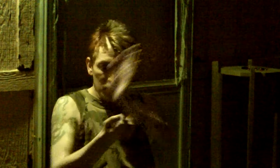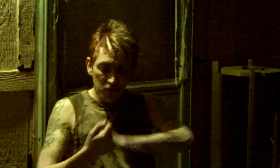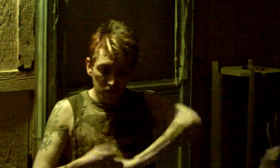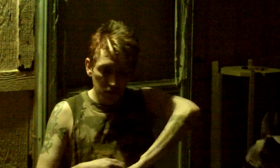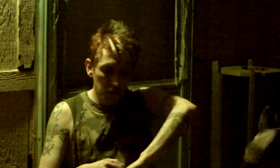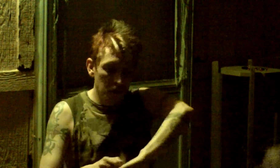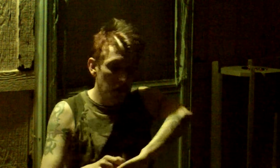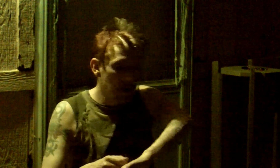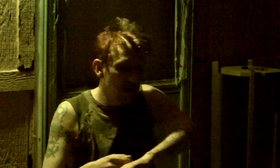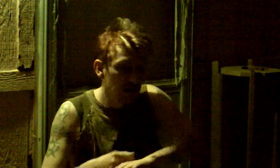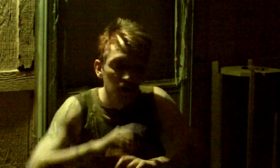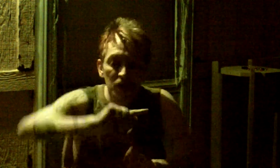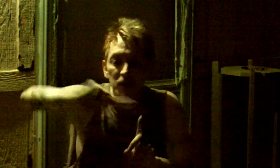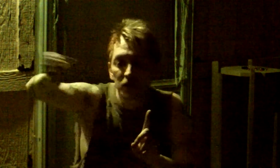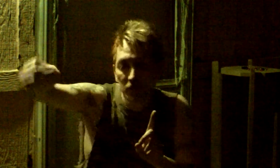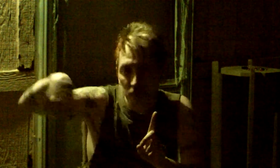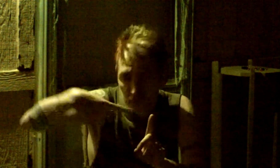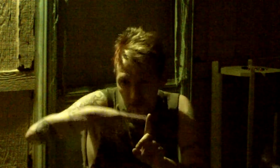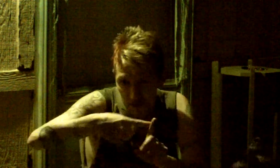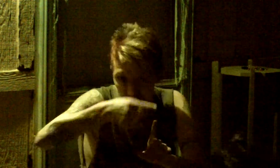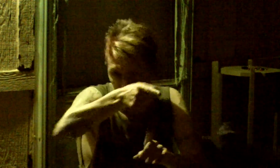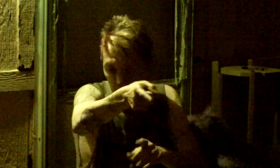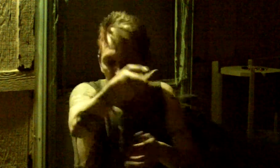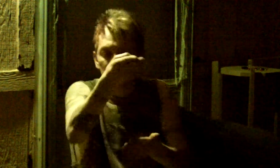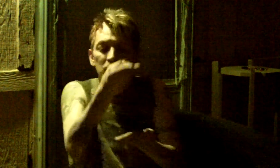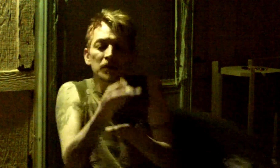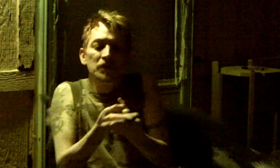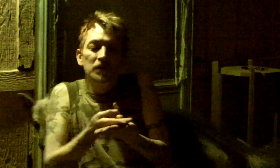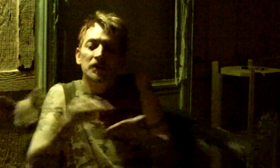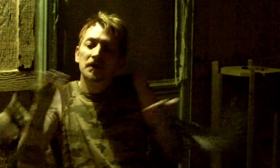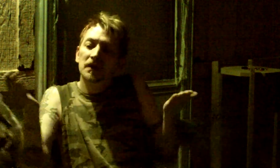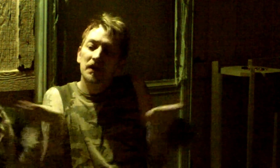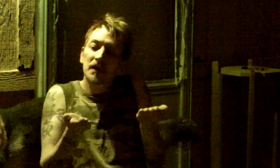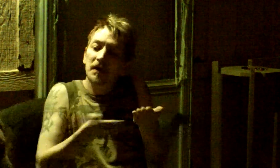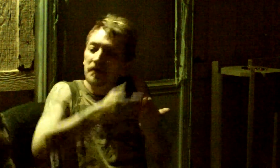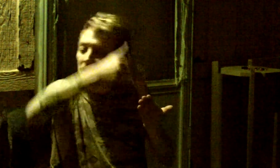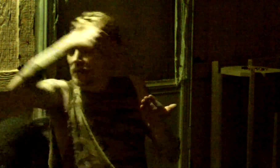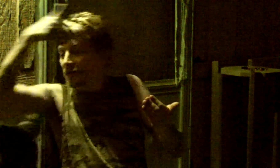When you lie by my side,